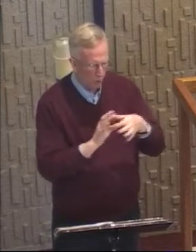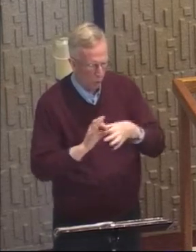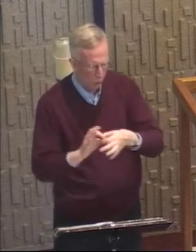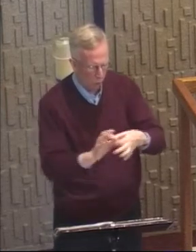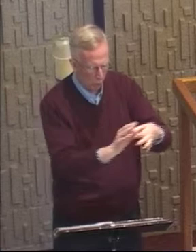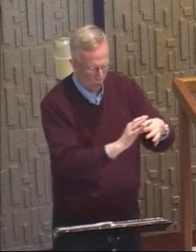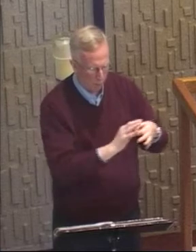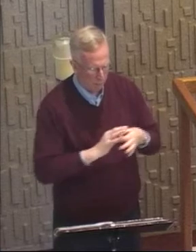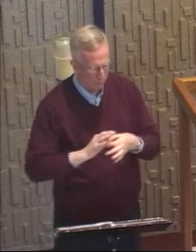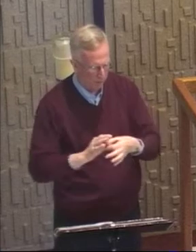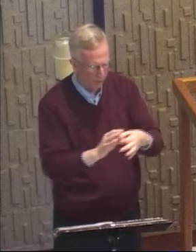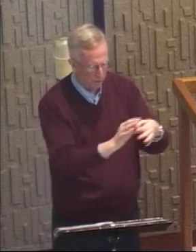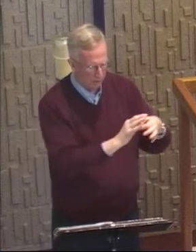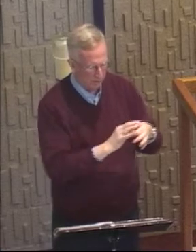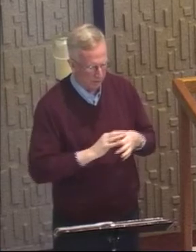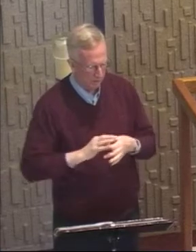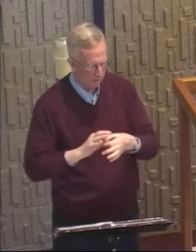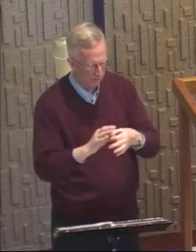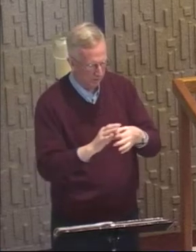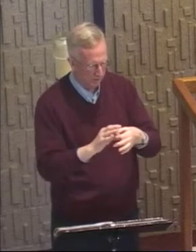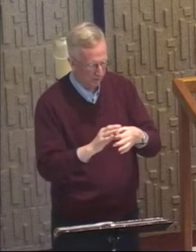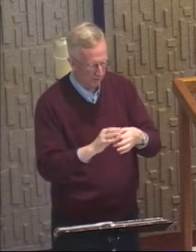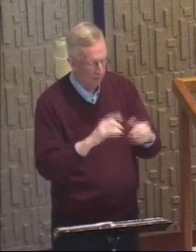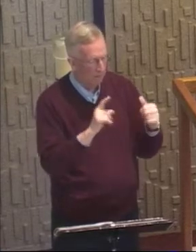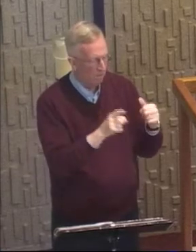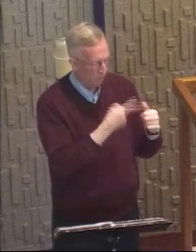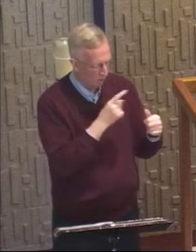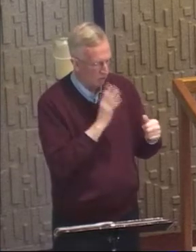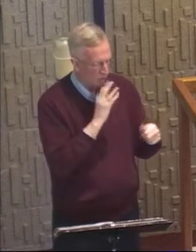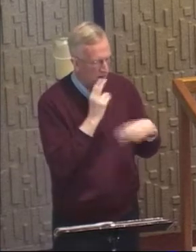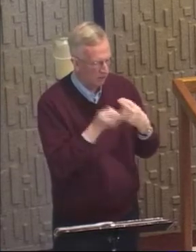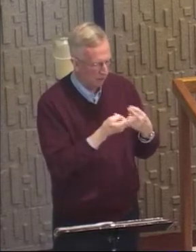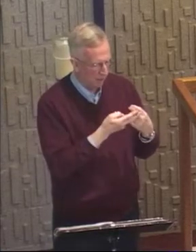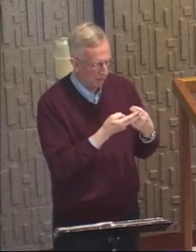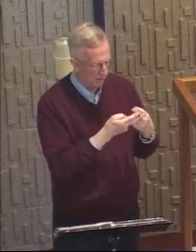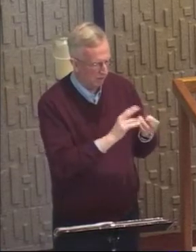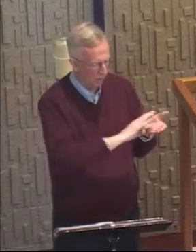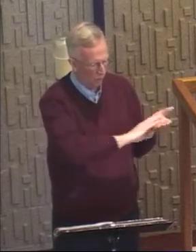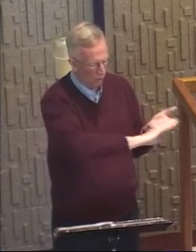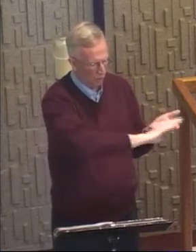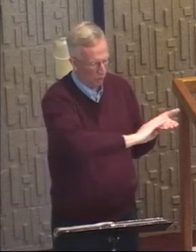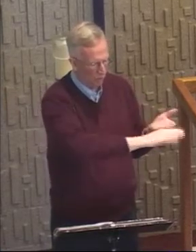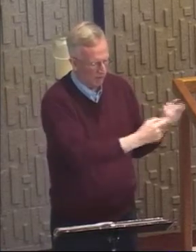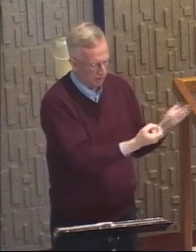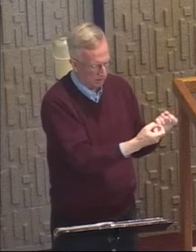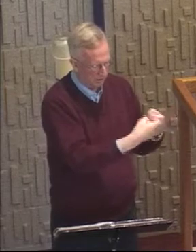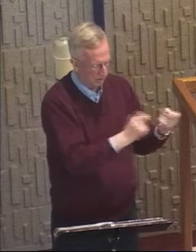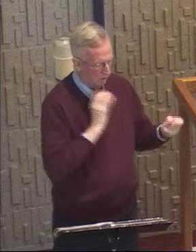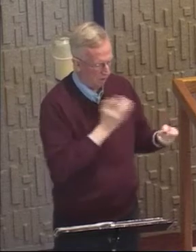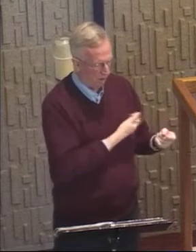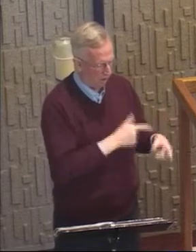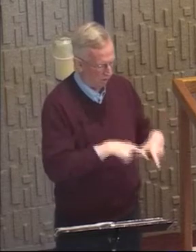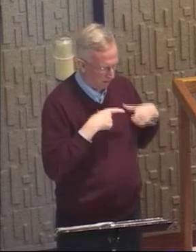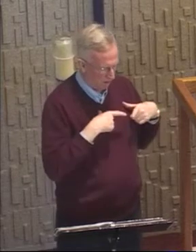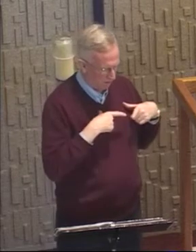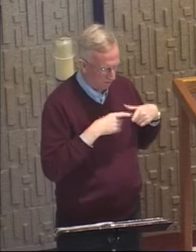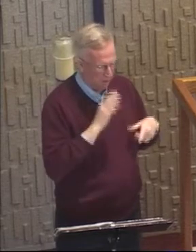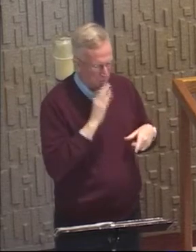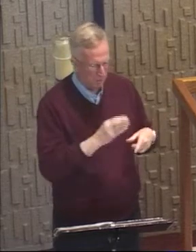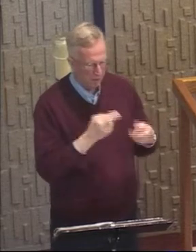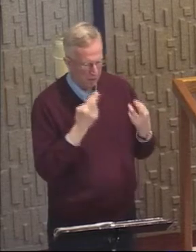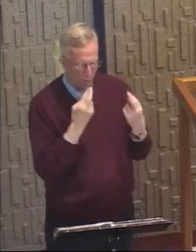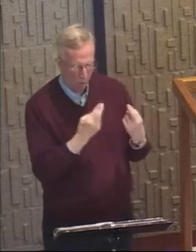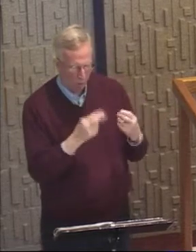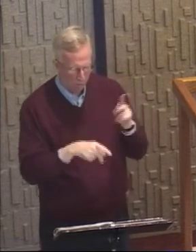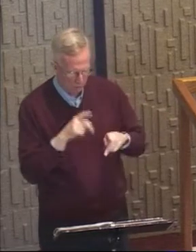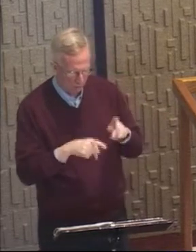So I talked about untying ourselves from the sin. I talked about being people of hope. And now we need to be people